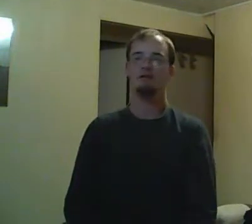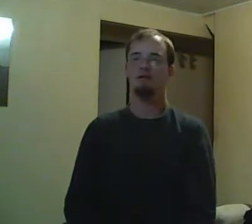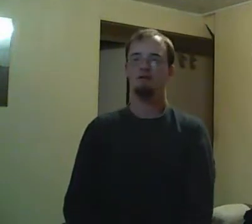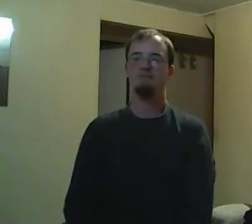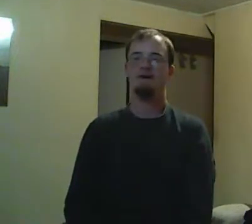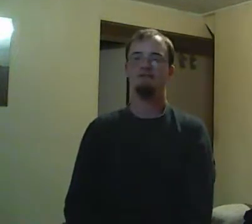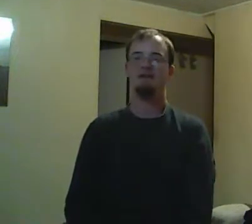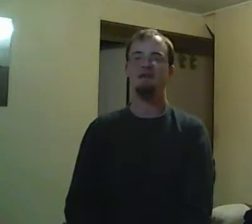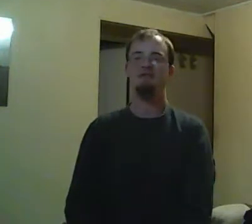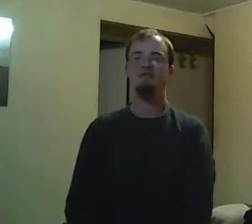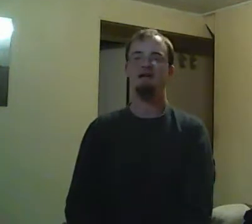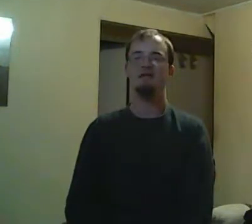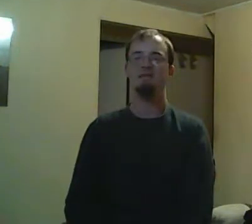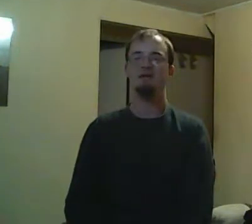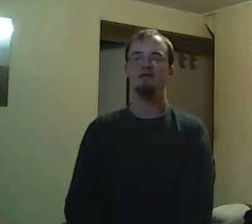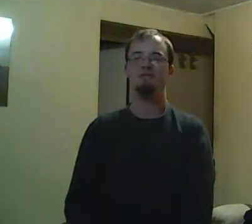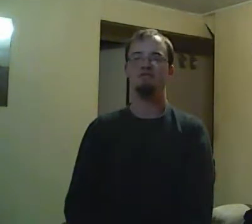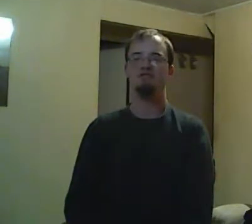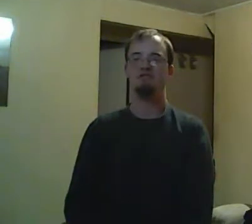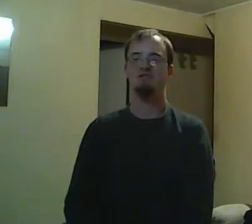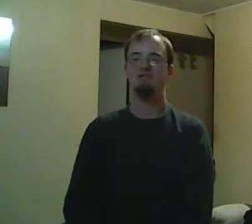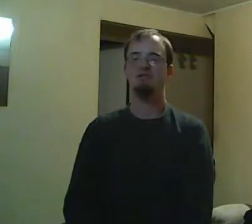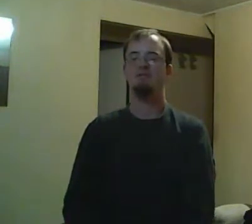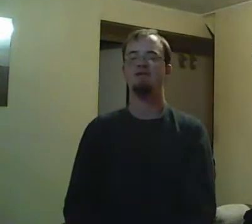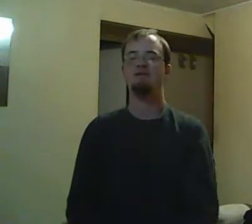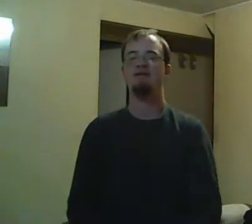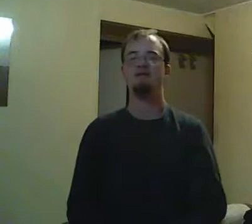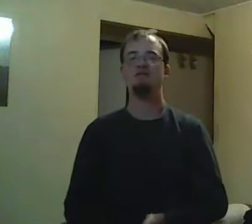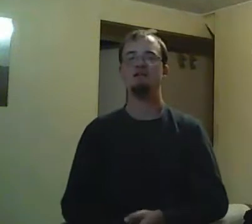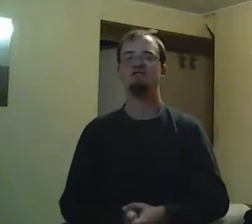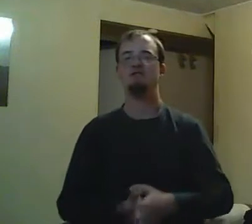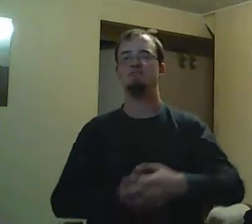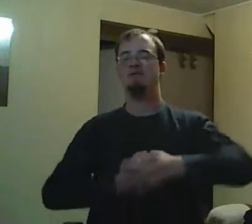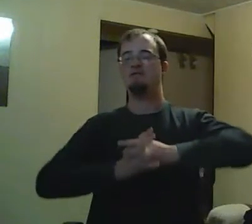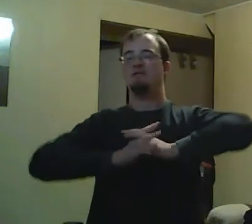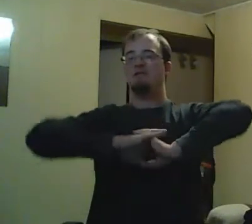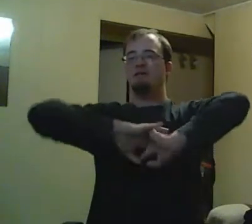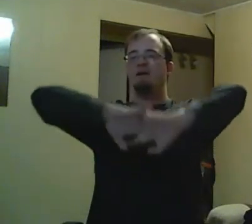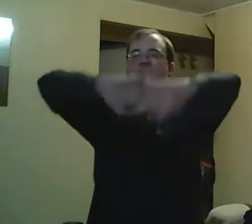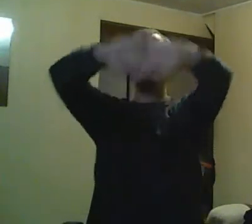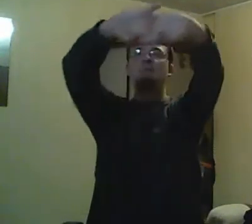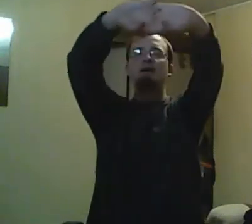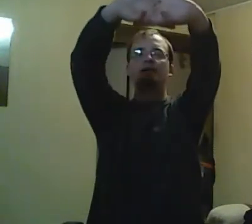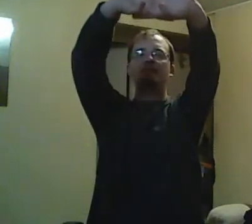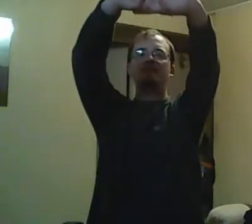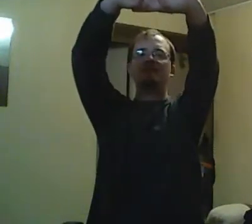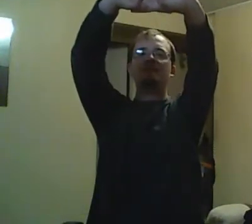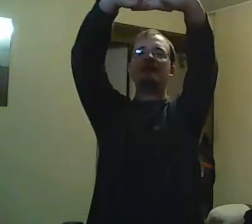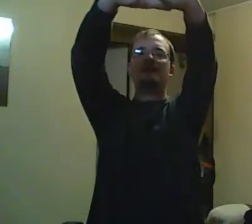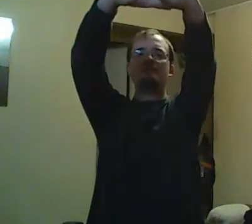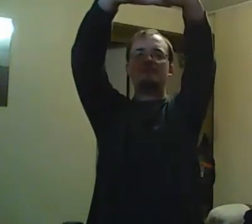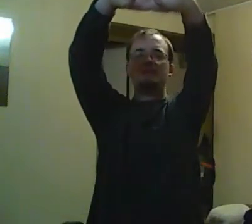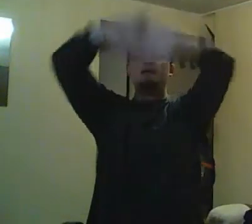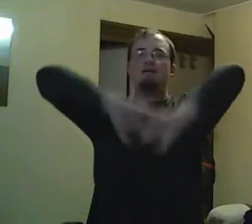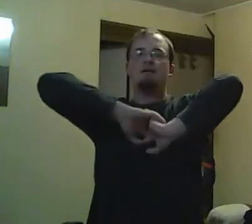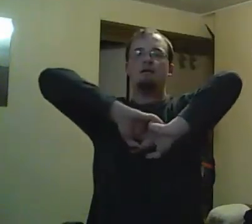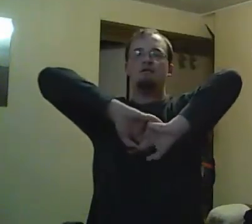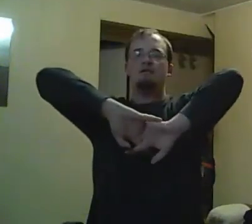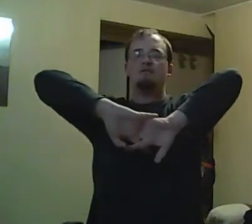say that they'll demand why Rick did this. Basically, then that would incriminate themselves. So, basically,